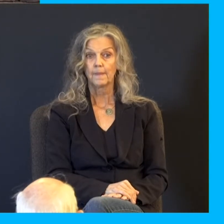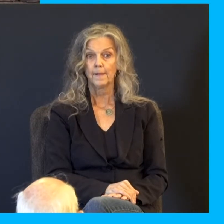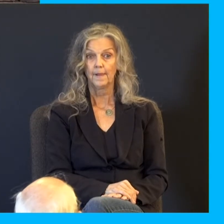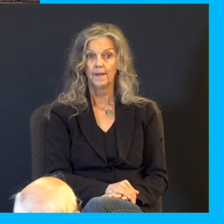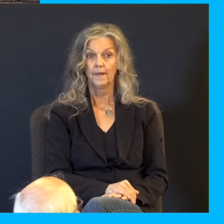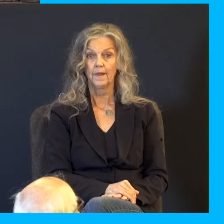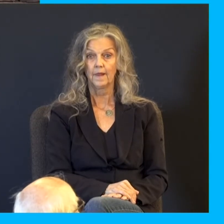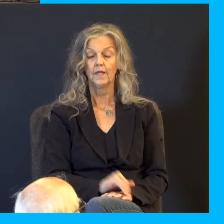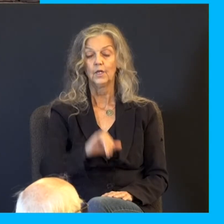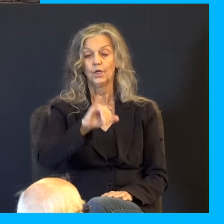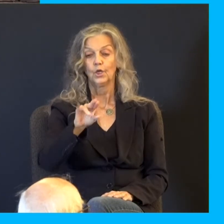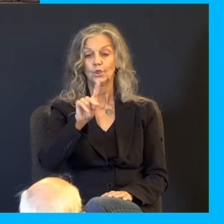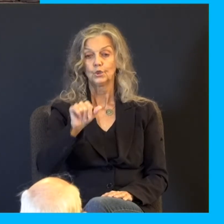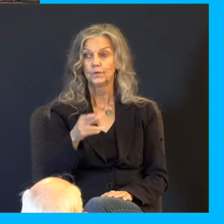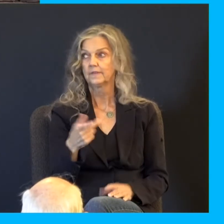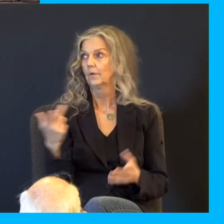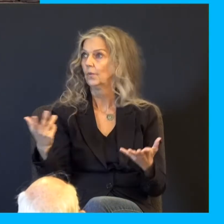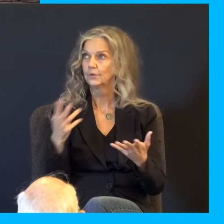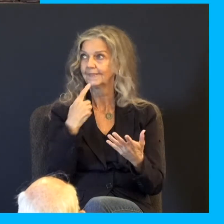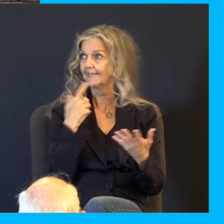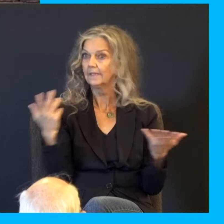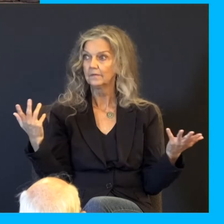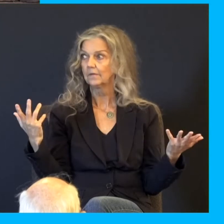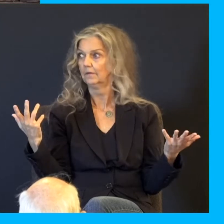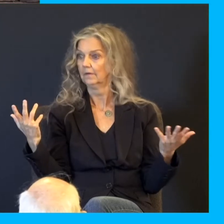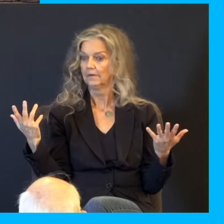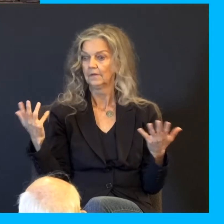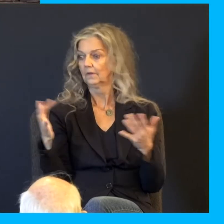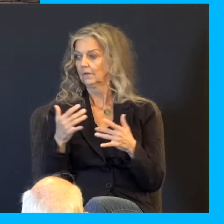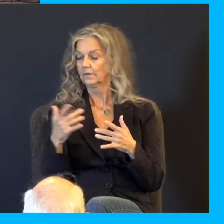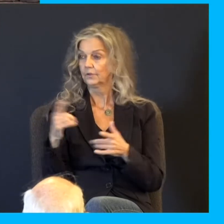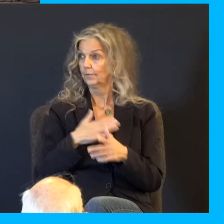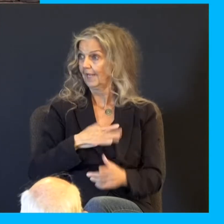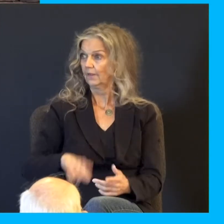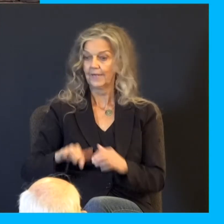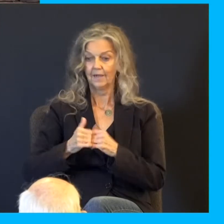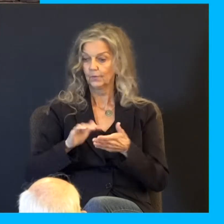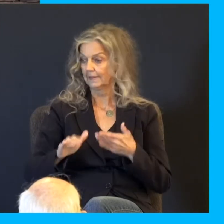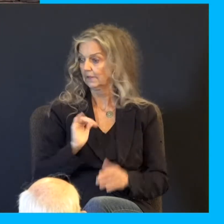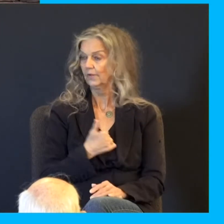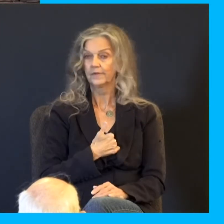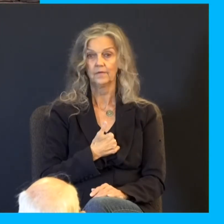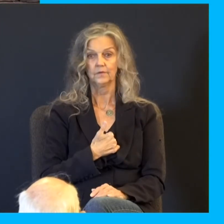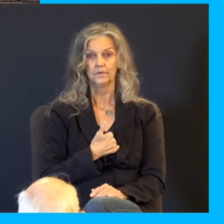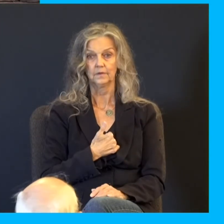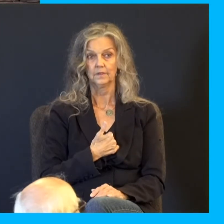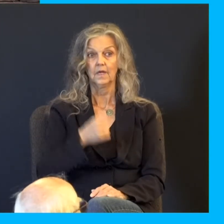Judah said, what shall we speak? What shall we say unto my Lord? Or how shall we clear ourselves? God hath found out the